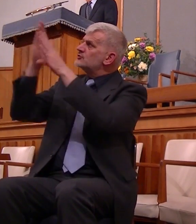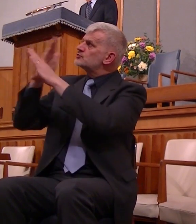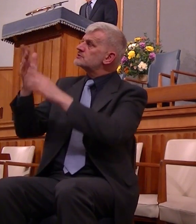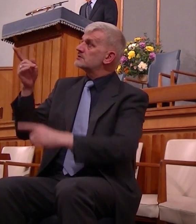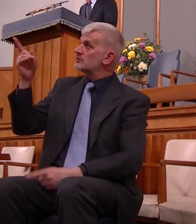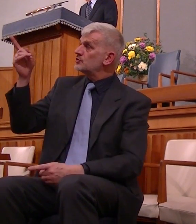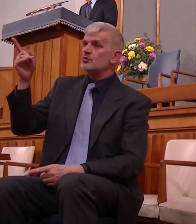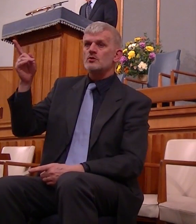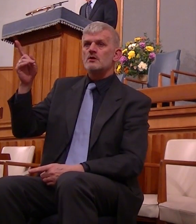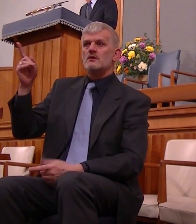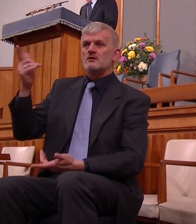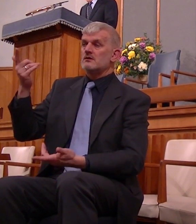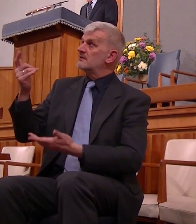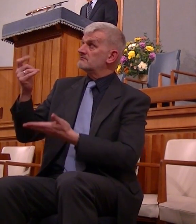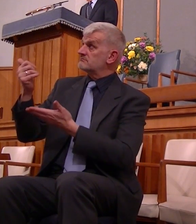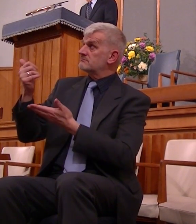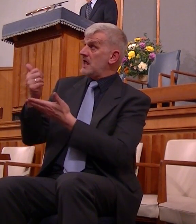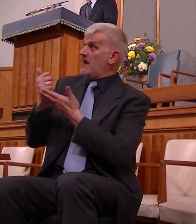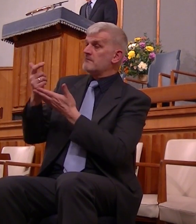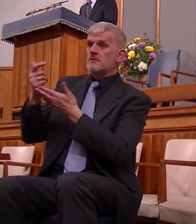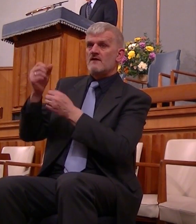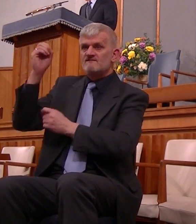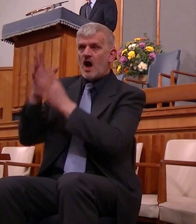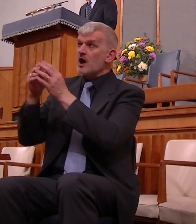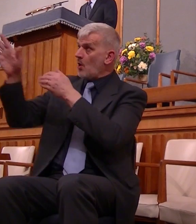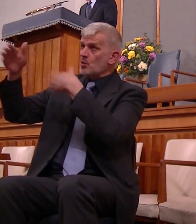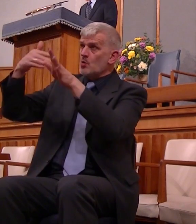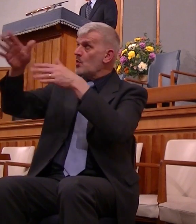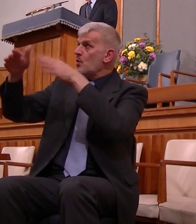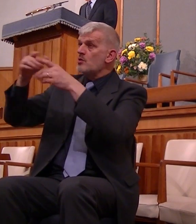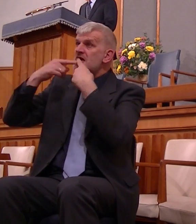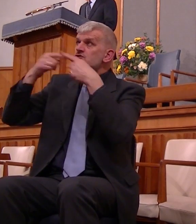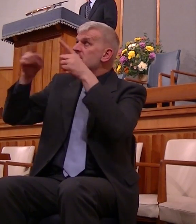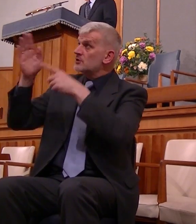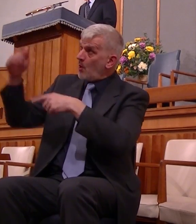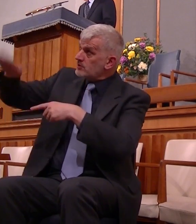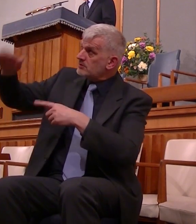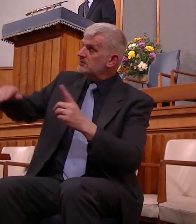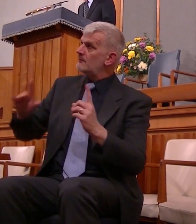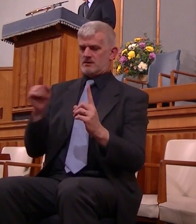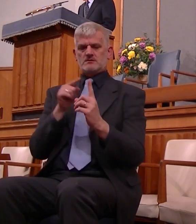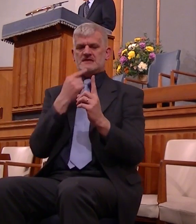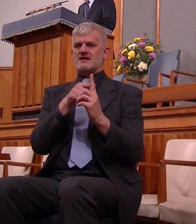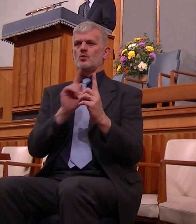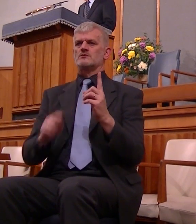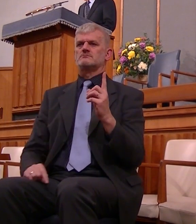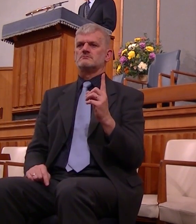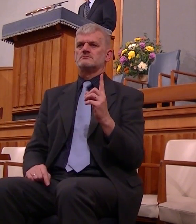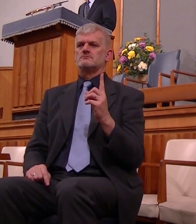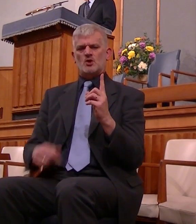maketh his angels spirits and his ministers a flame of fire but unto the Son he said